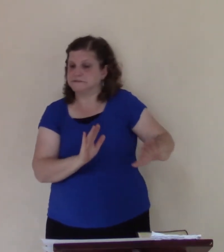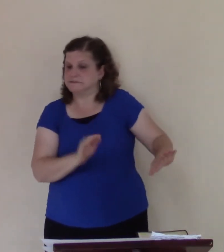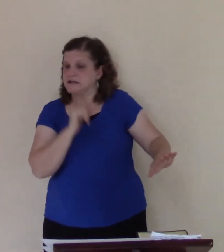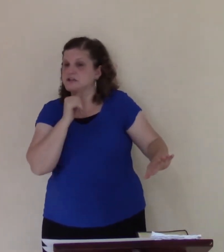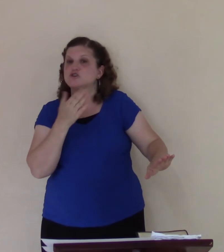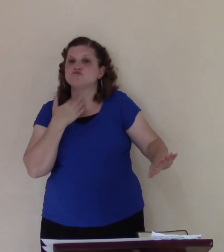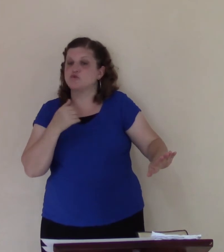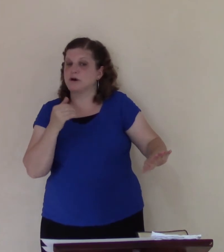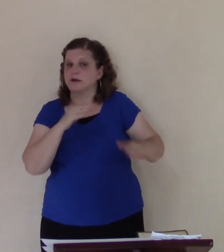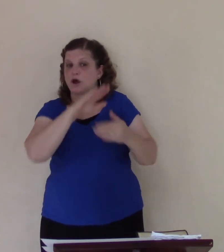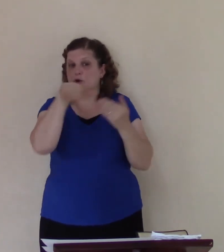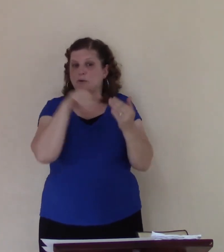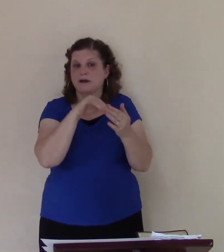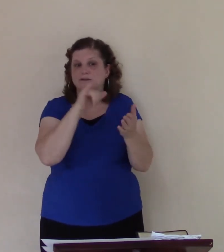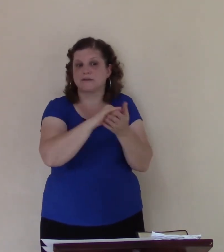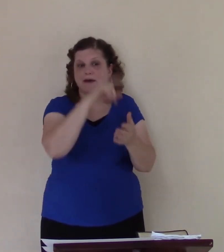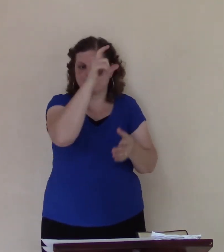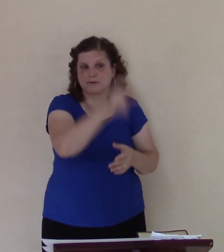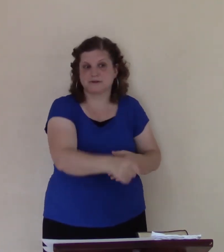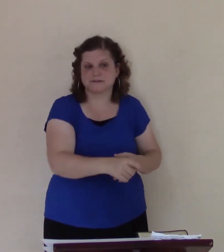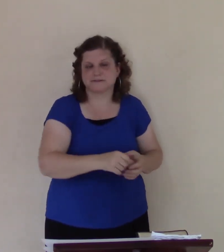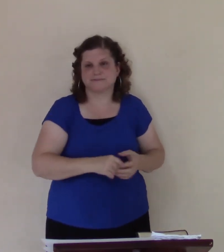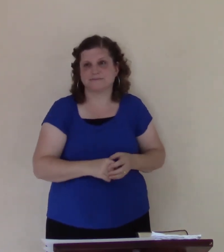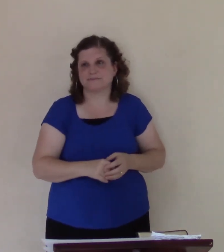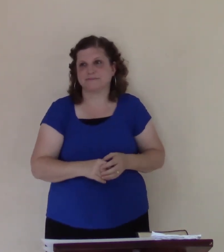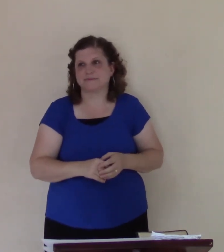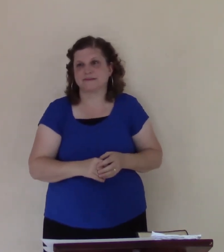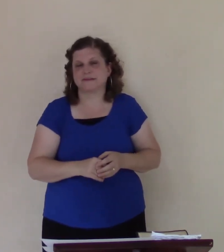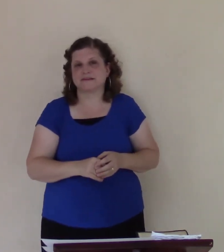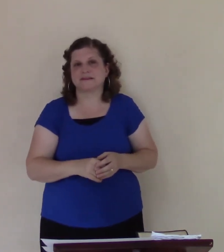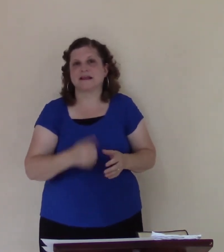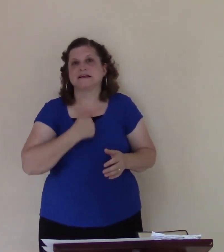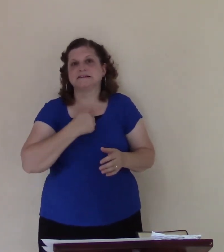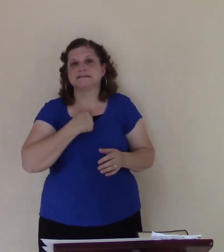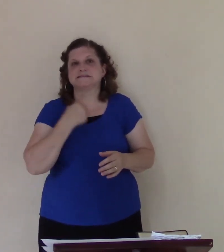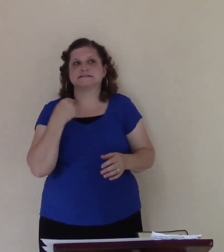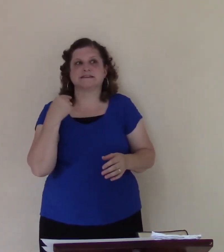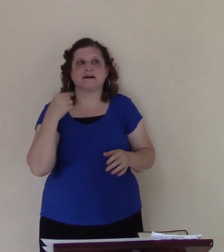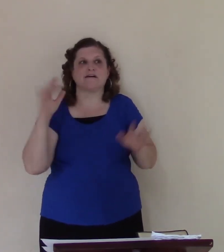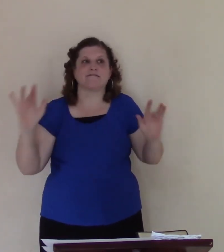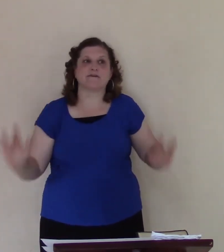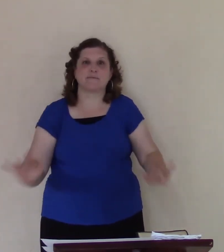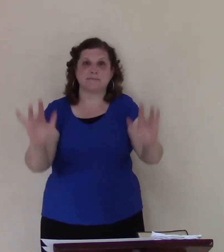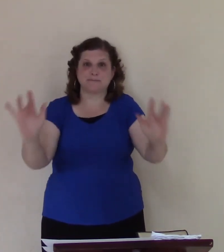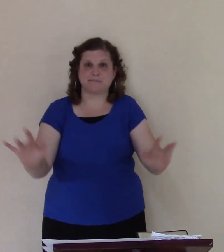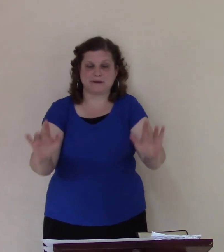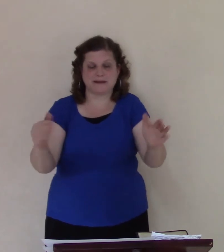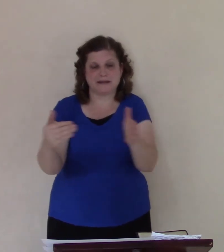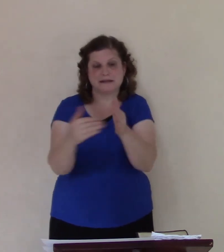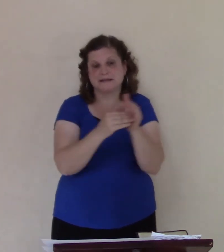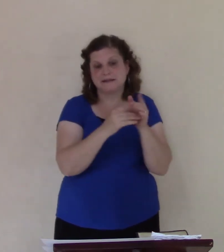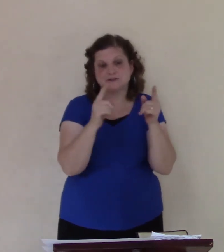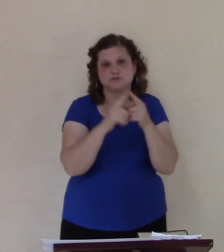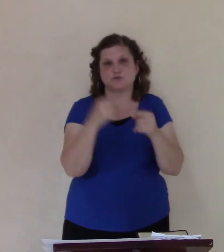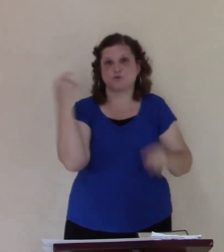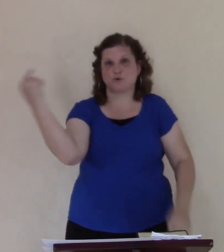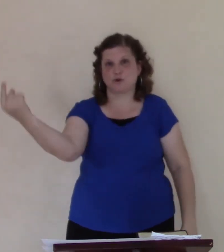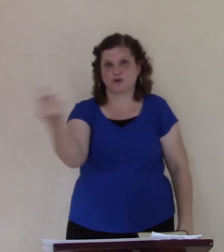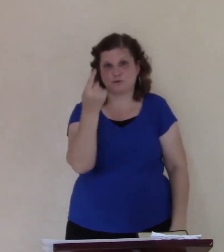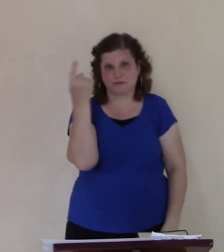So, if self-pity leads to loneliness, get over yourself. Come on.